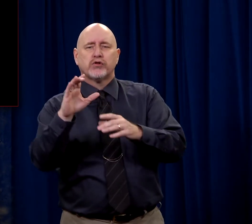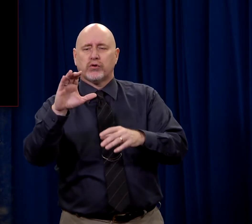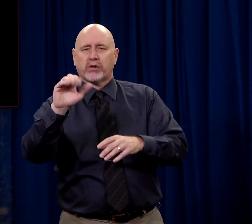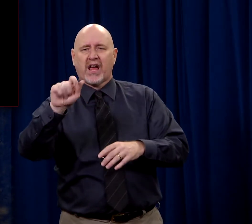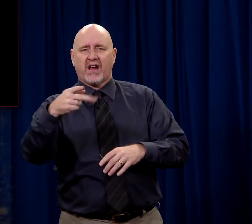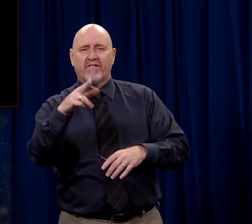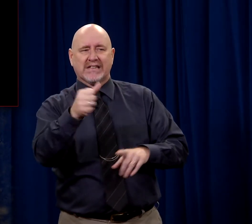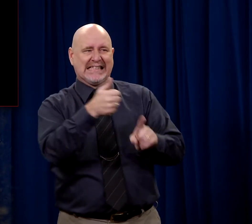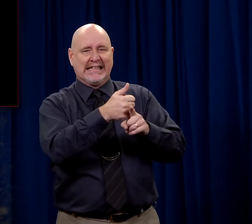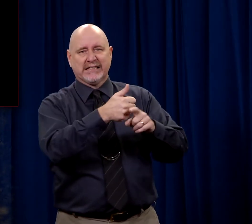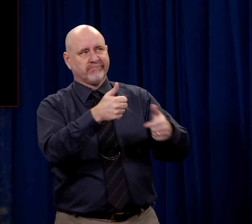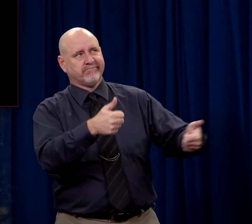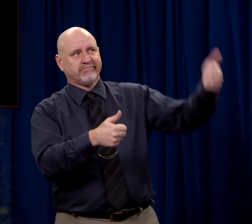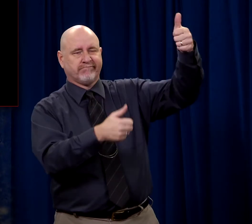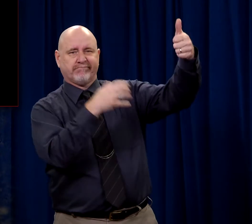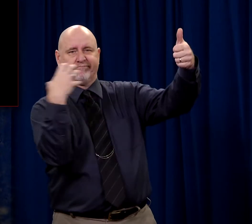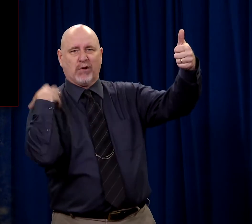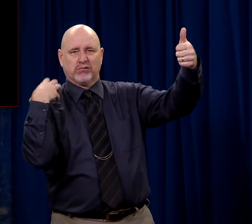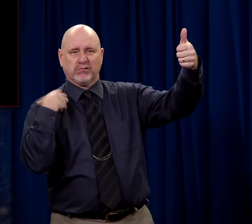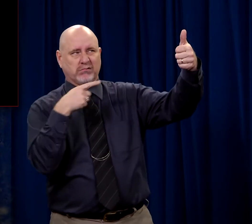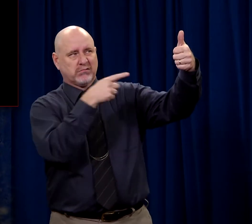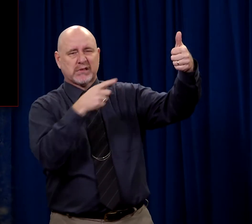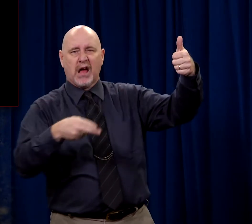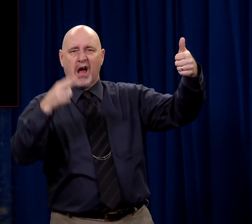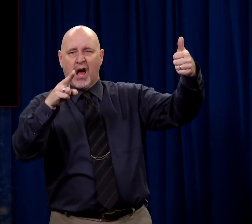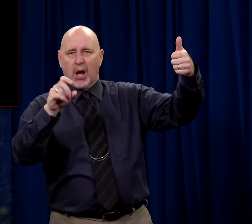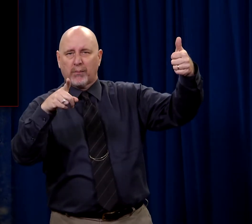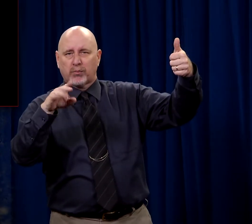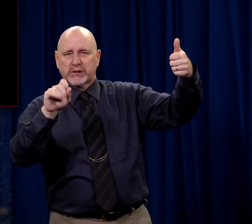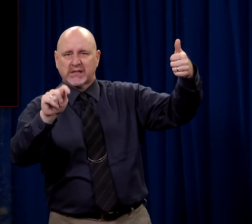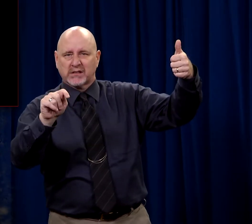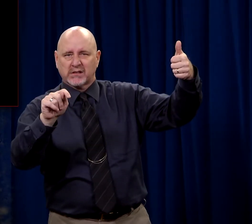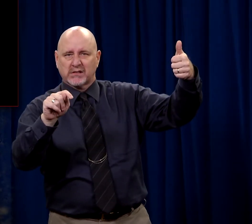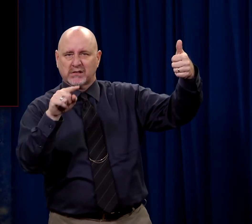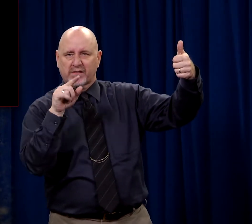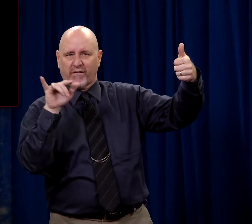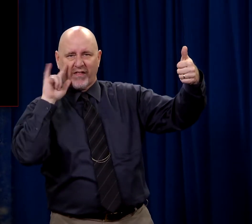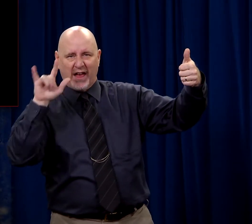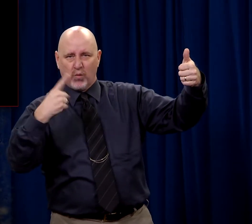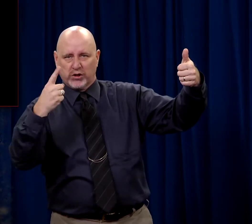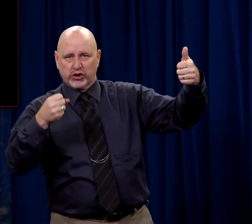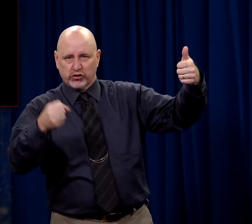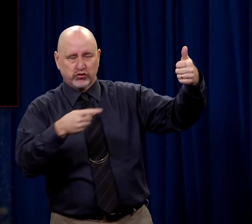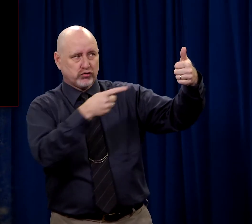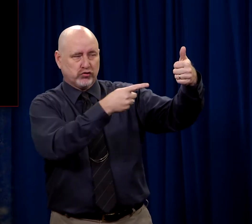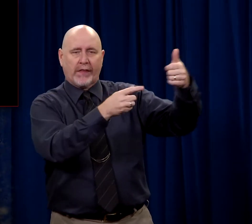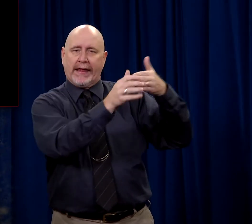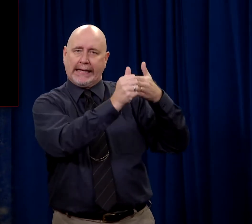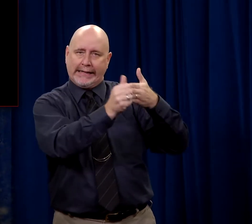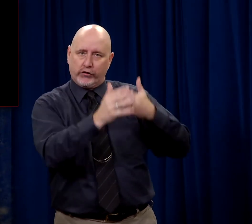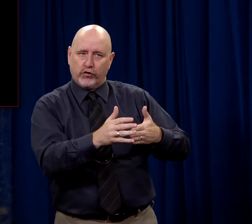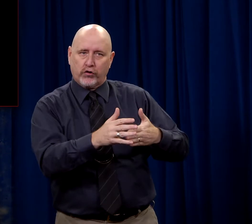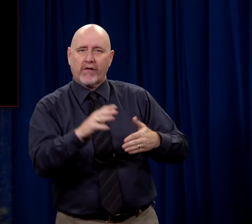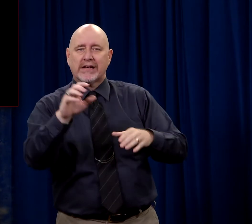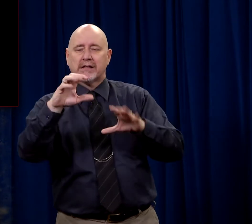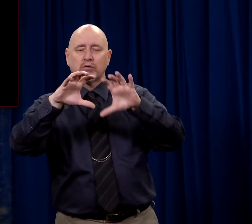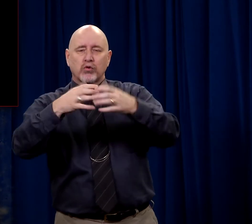to Caiaphas. Now Caiaphas is the big guy. Caiaphas is the high priest that year. He is the leader of the